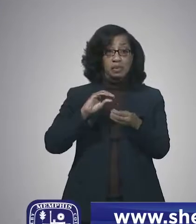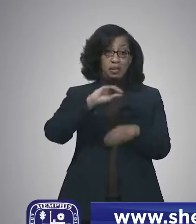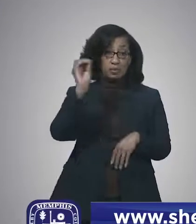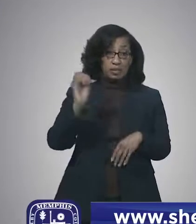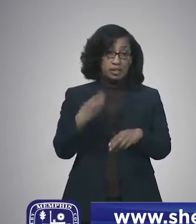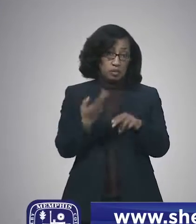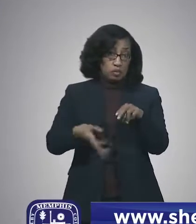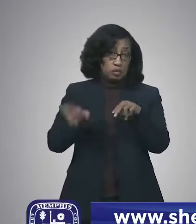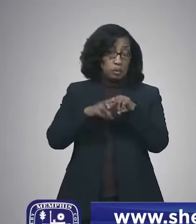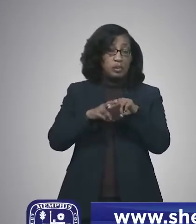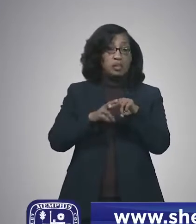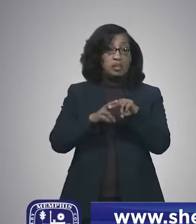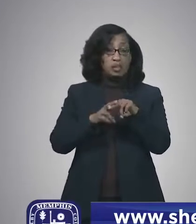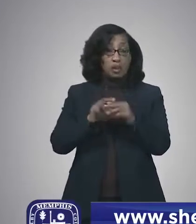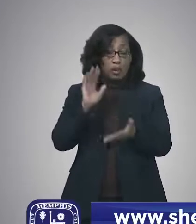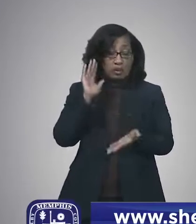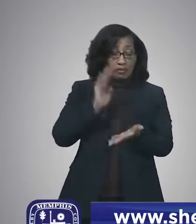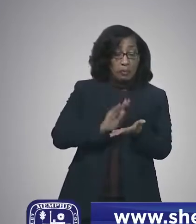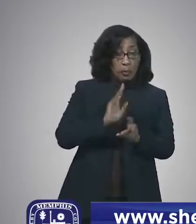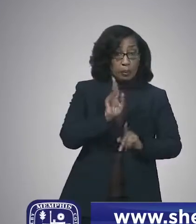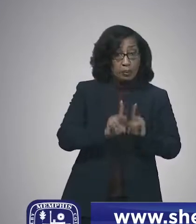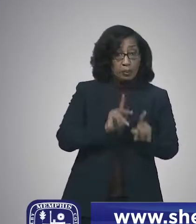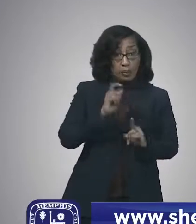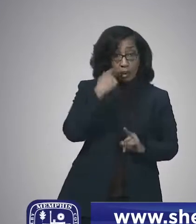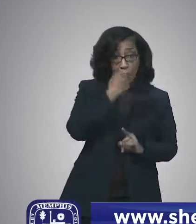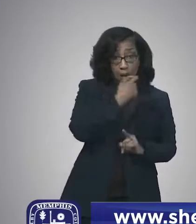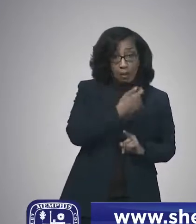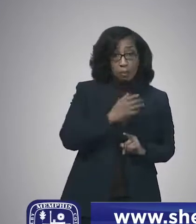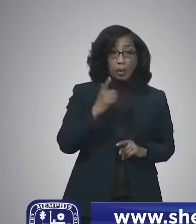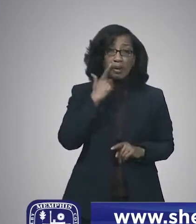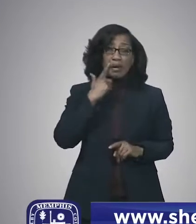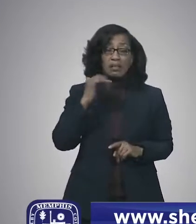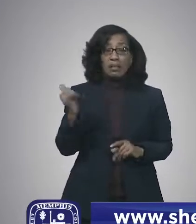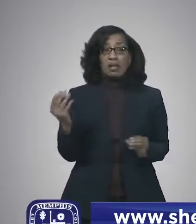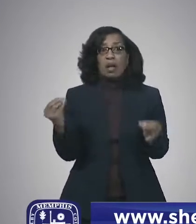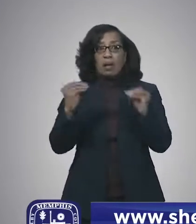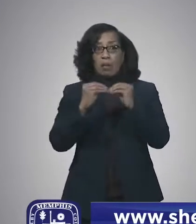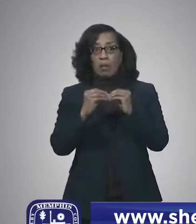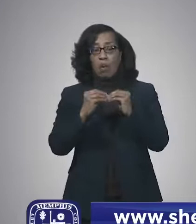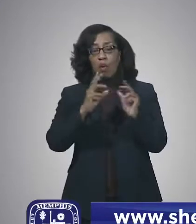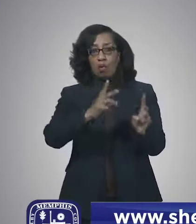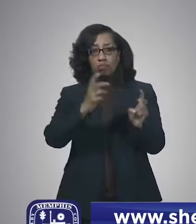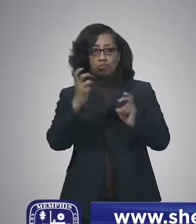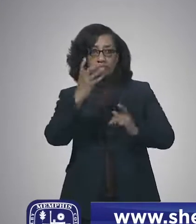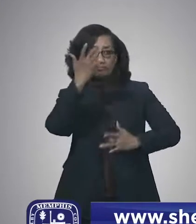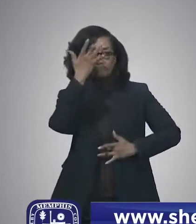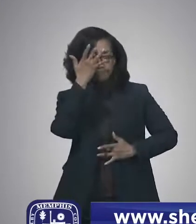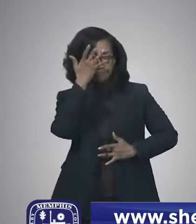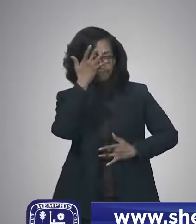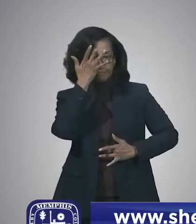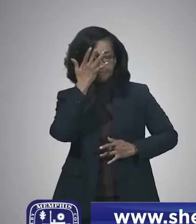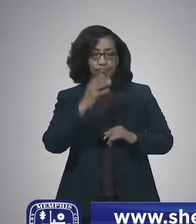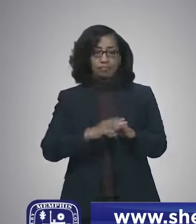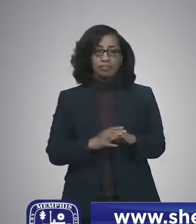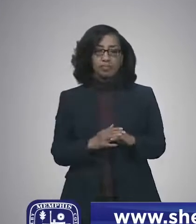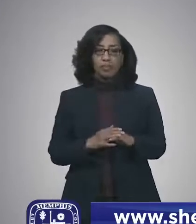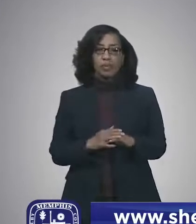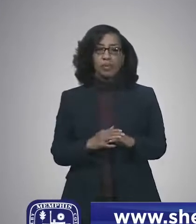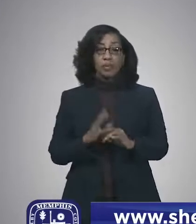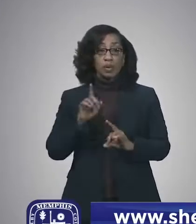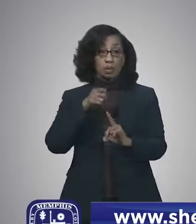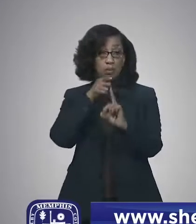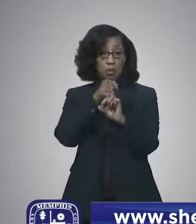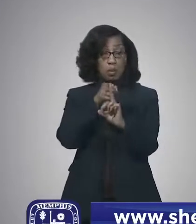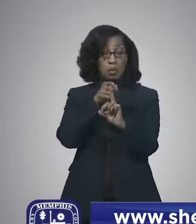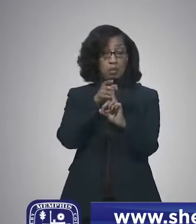So, because you have less people getting tested, and so it looks like there are more positives. With that said, the main thing to